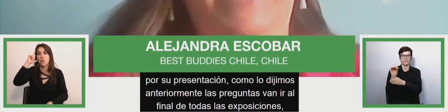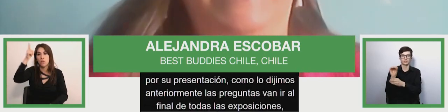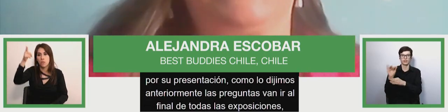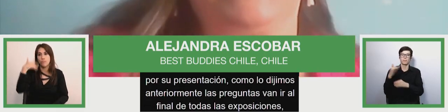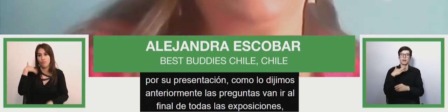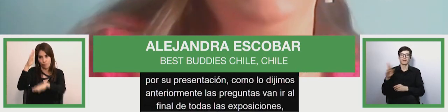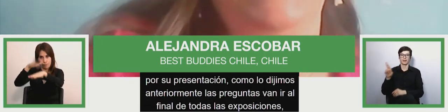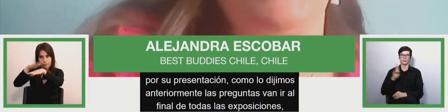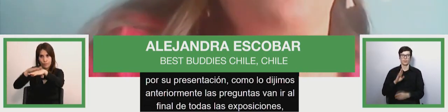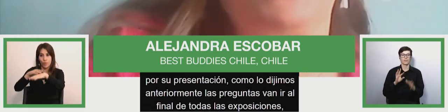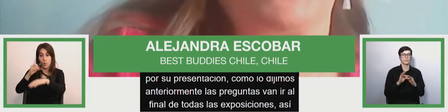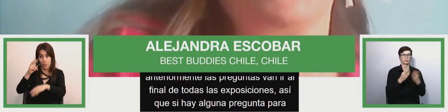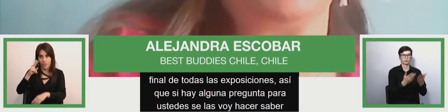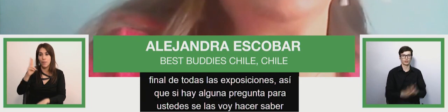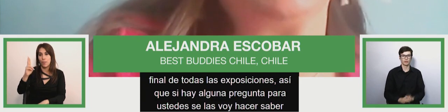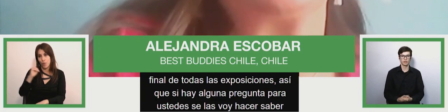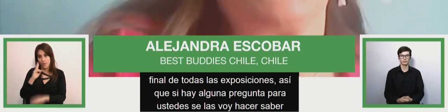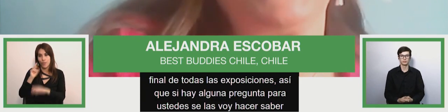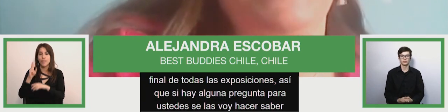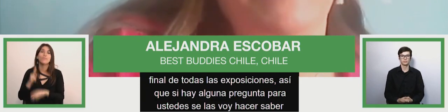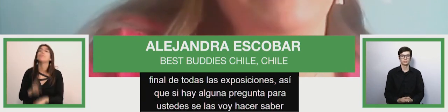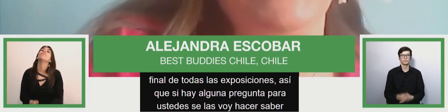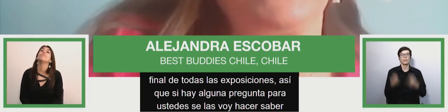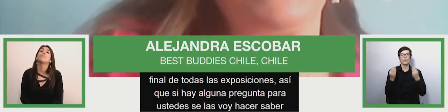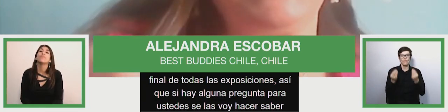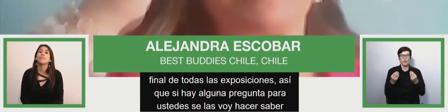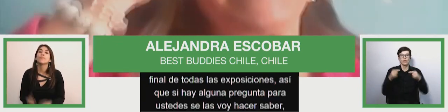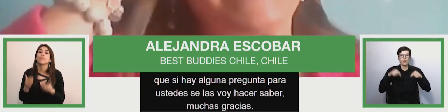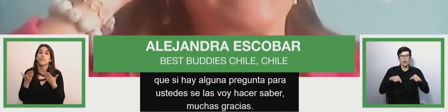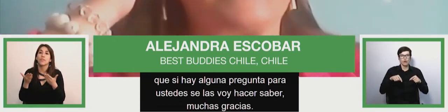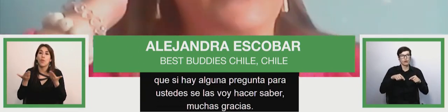earlier the questions will be at the end of all the exposition